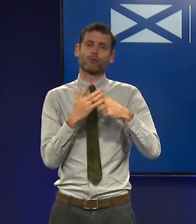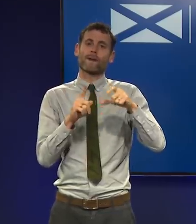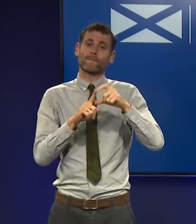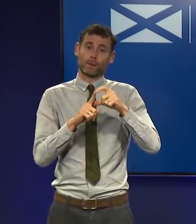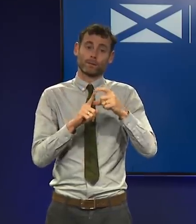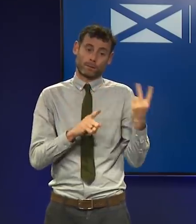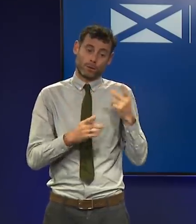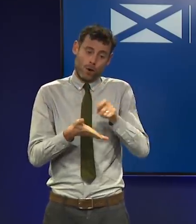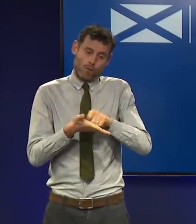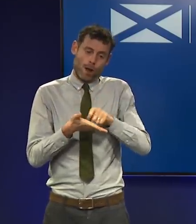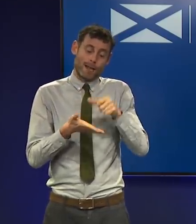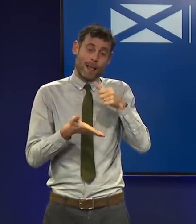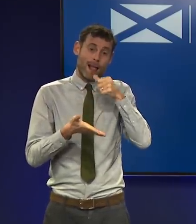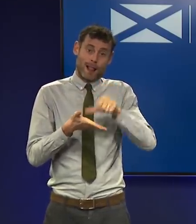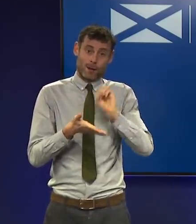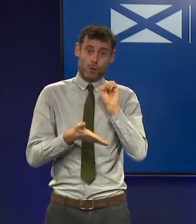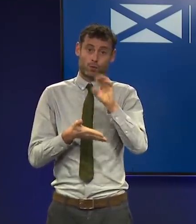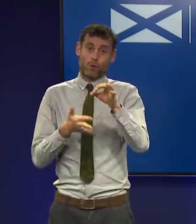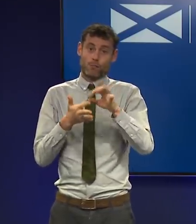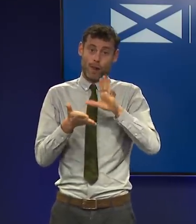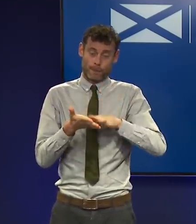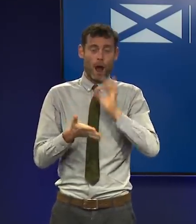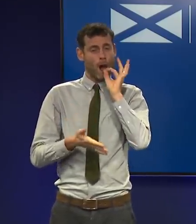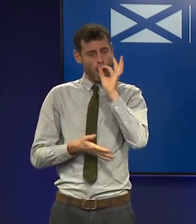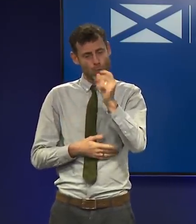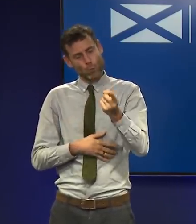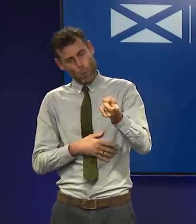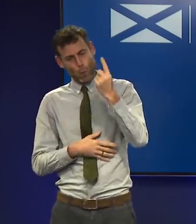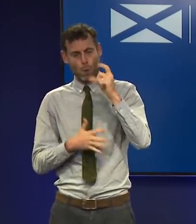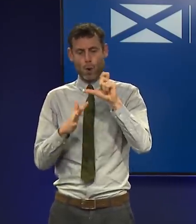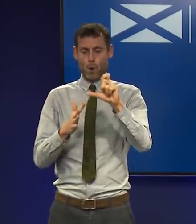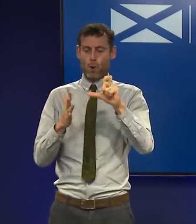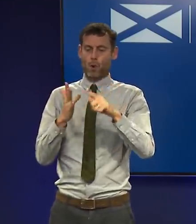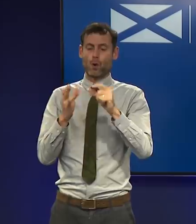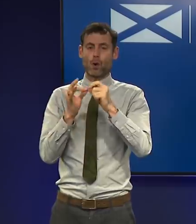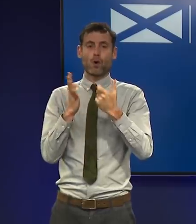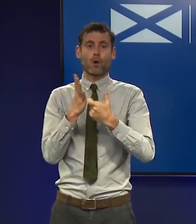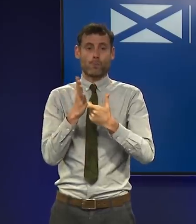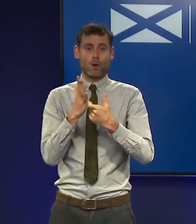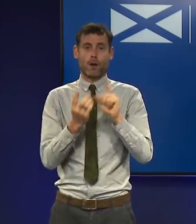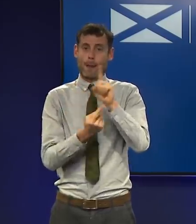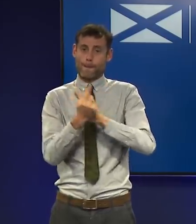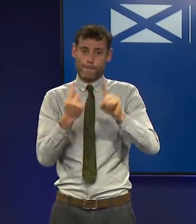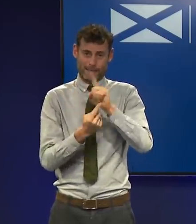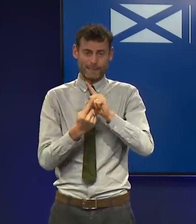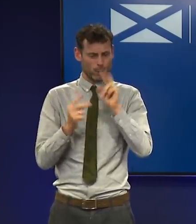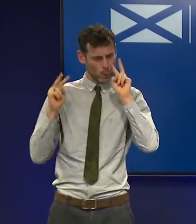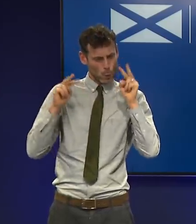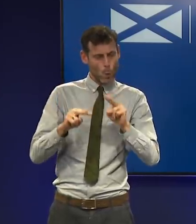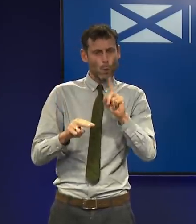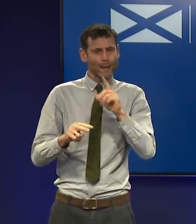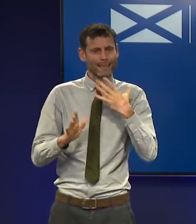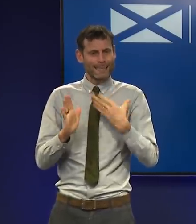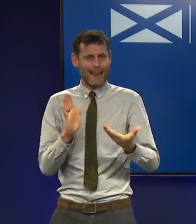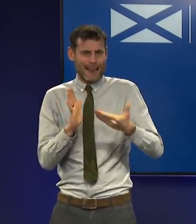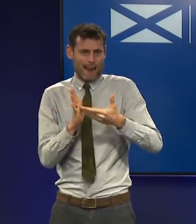today to immediately convene a COBRA meeting with representation from each nation to discuss what additional steps we might have to